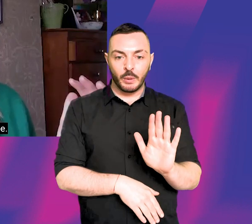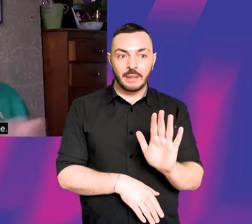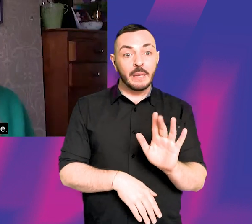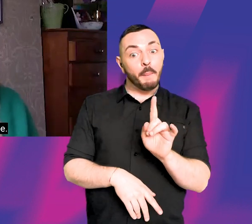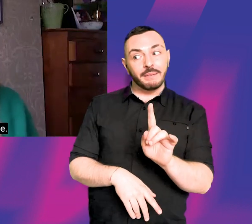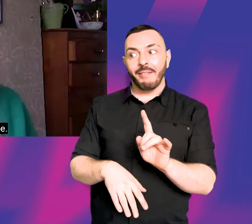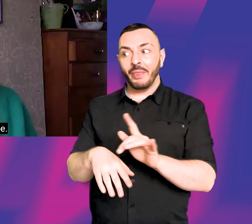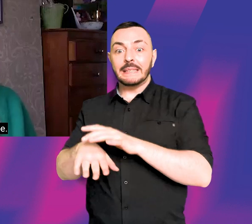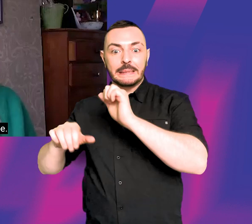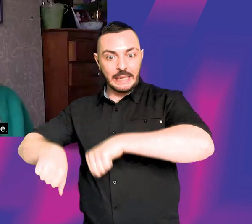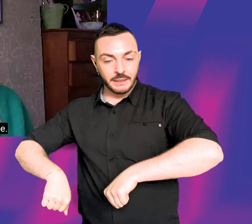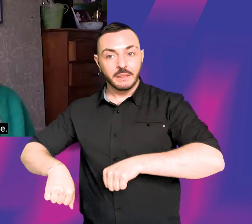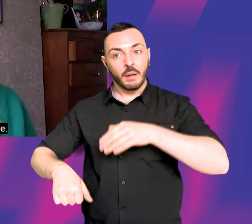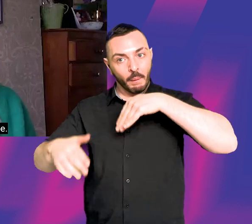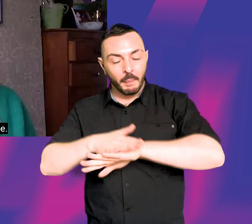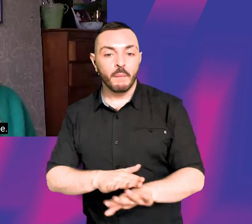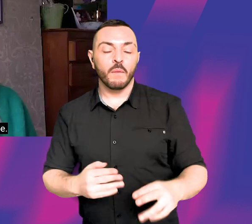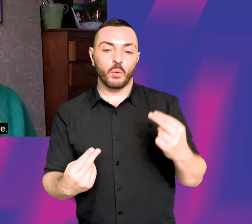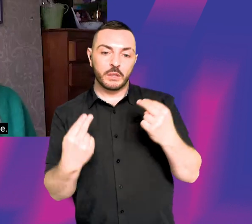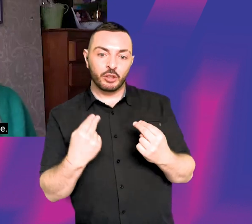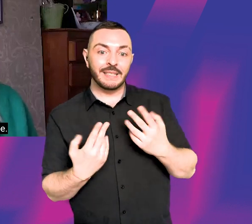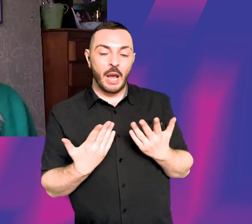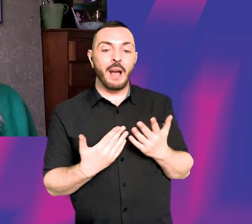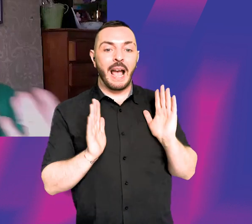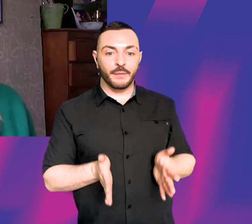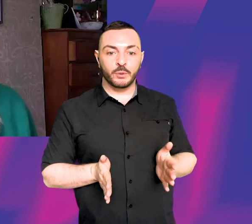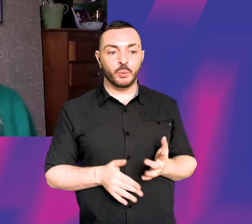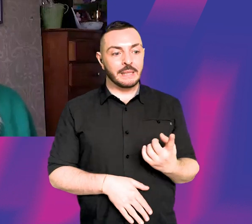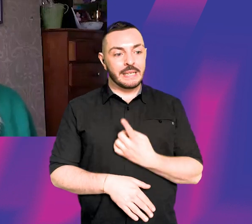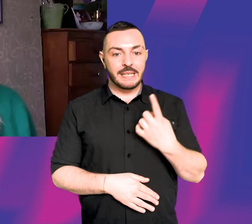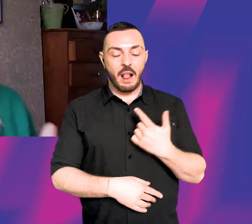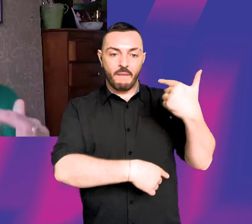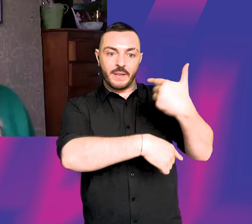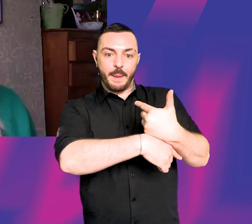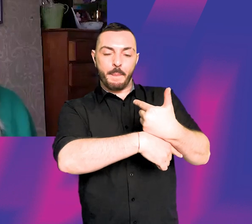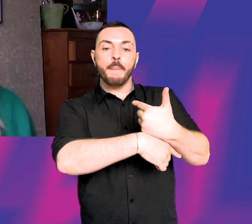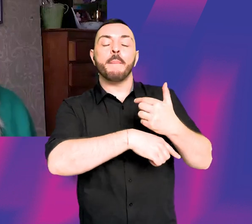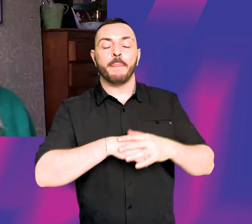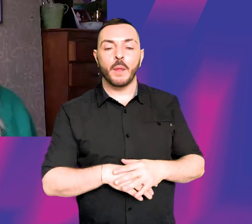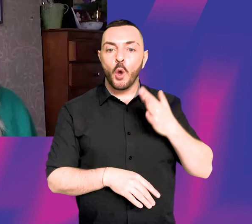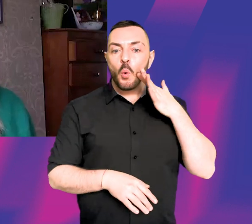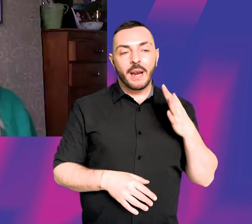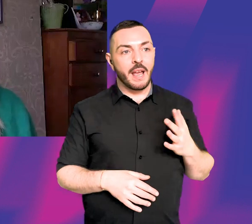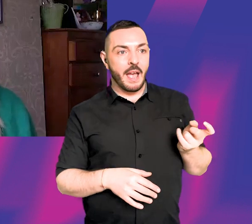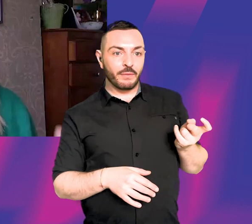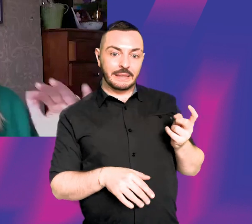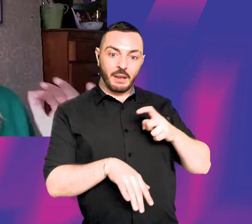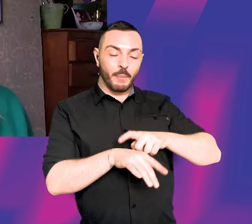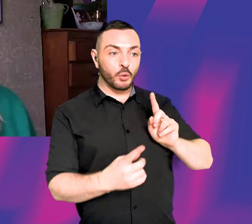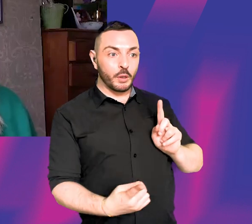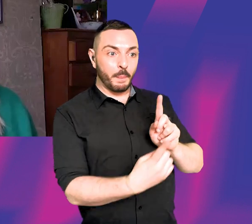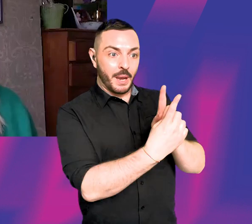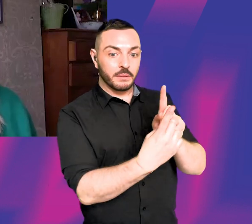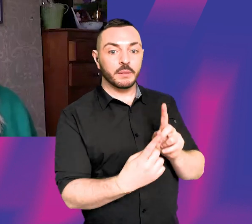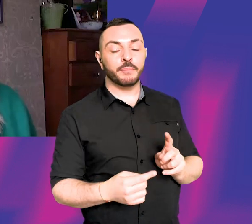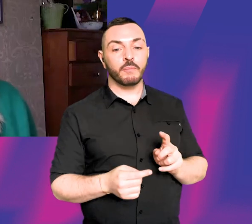but pretty much everything else is now self-tape. When I became an actor, every time you met on a job, you would